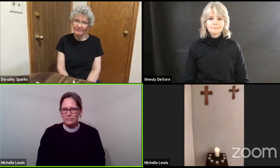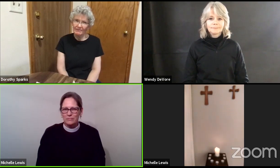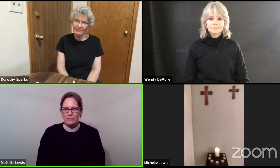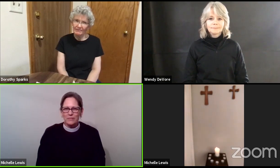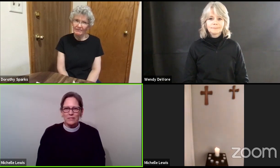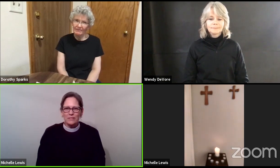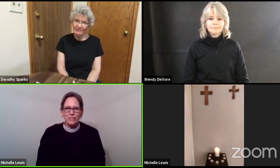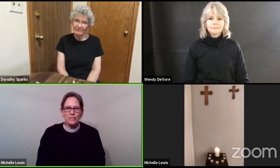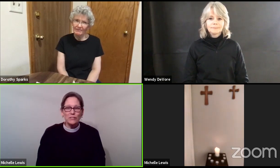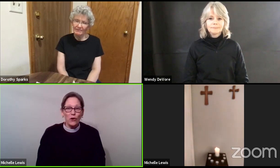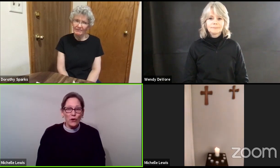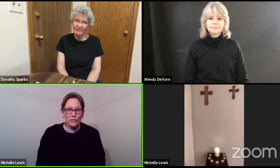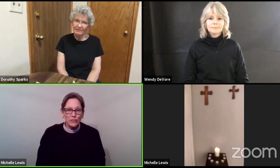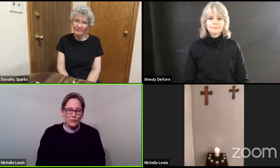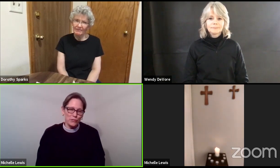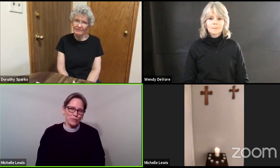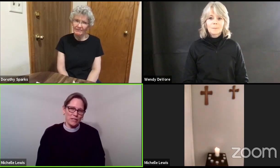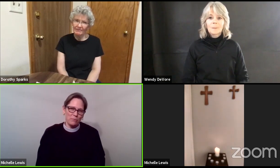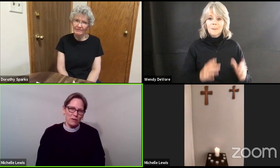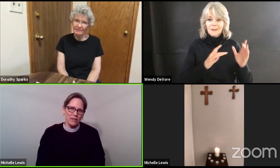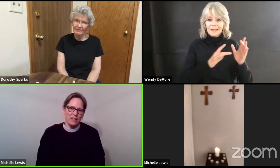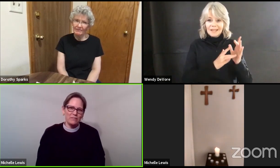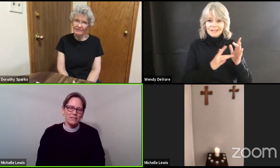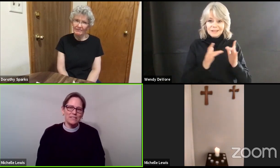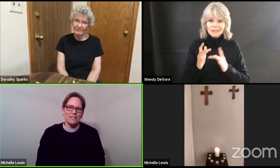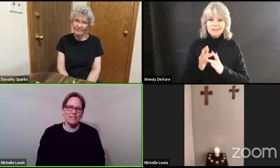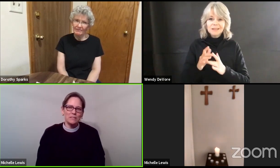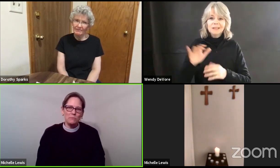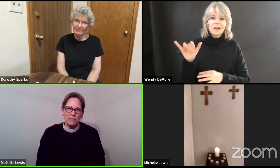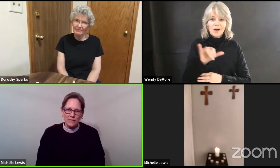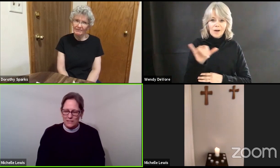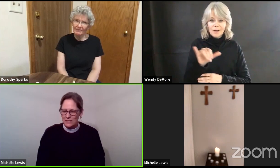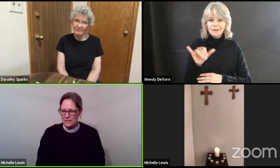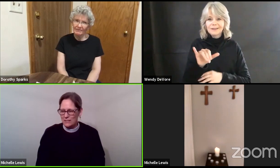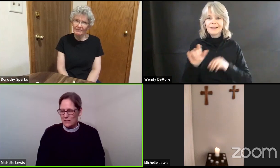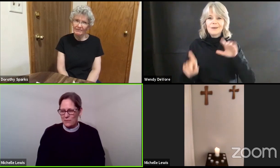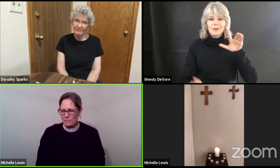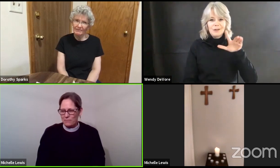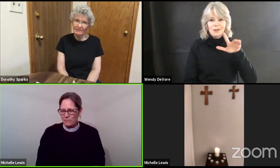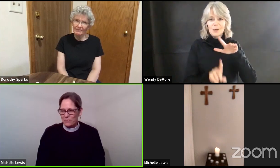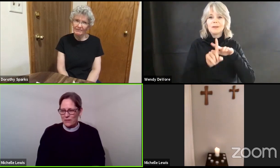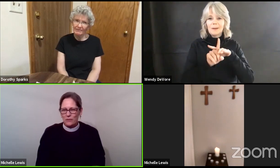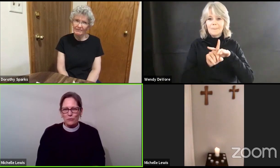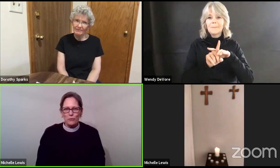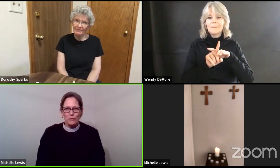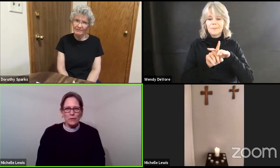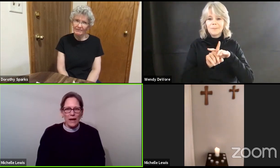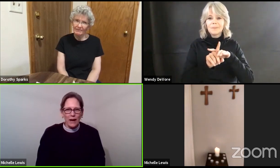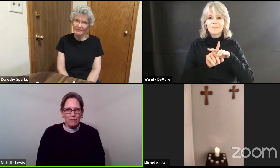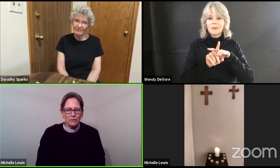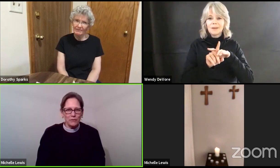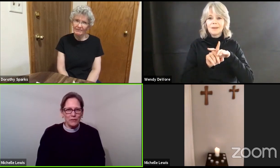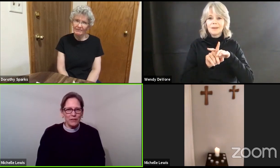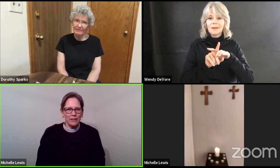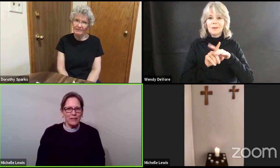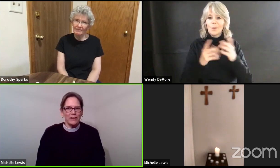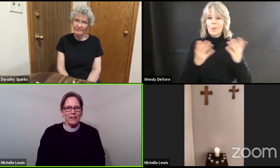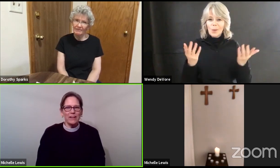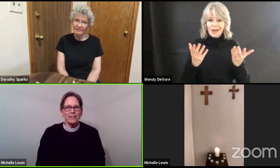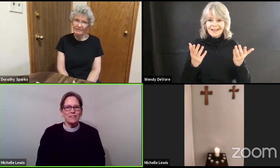Jesus also shows up and gives us this peace through laughter and